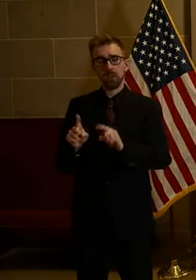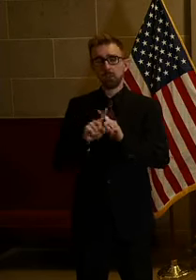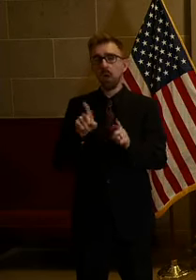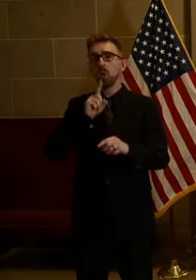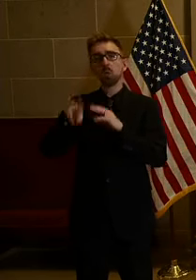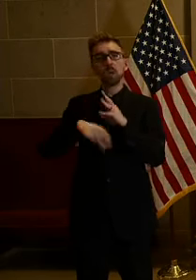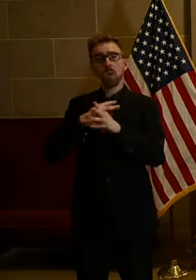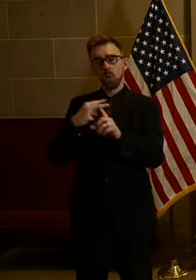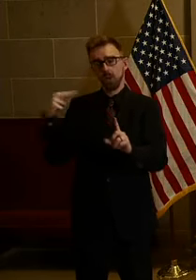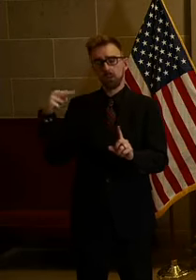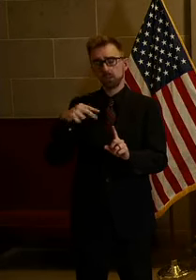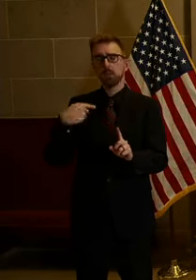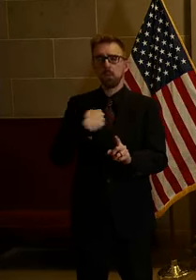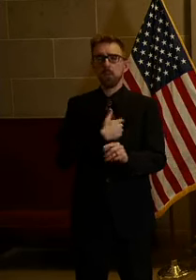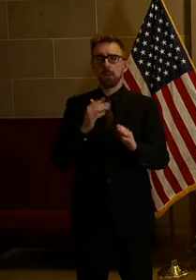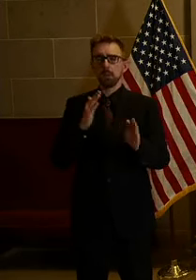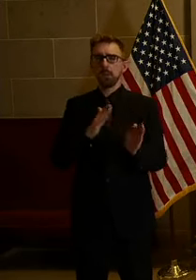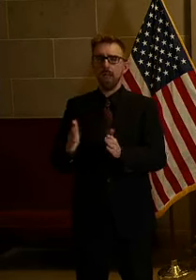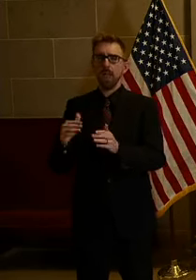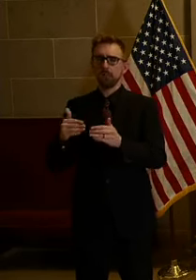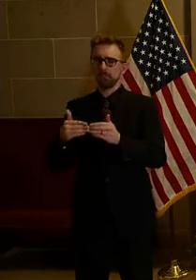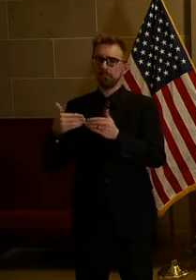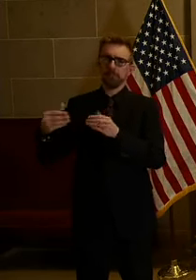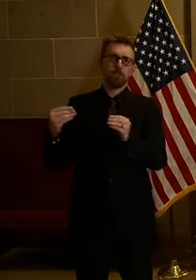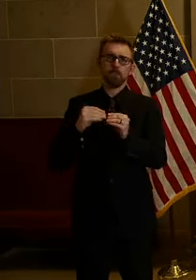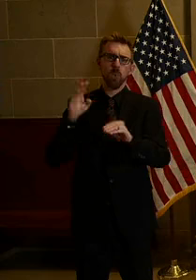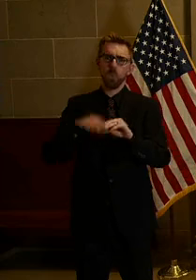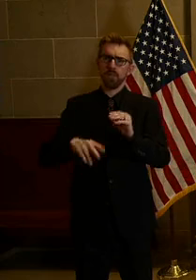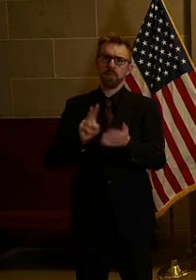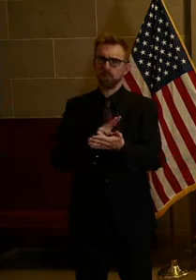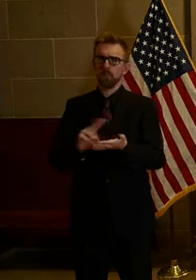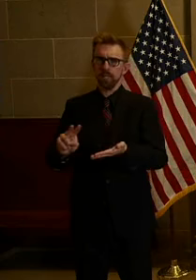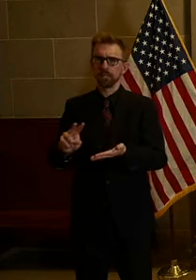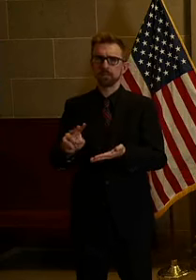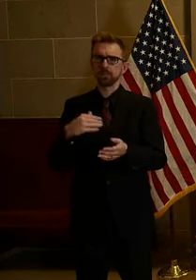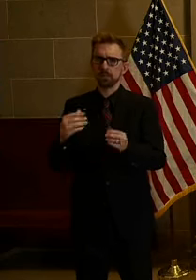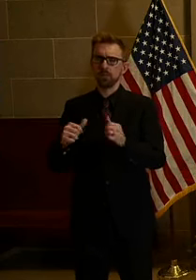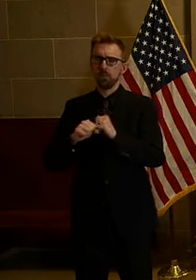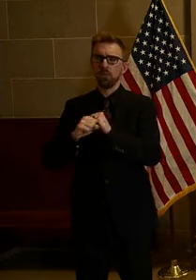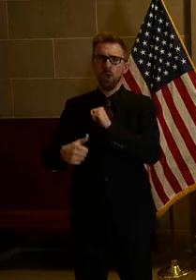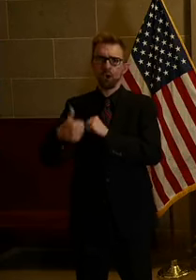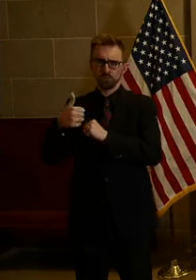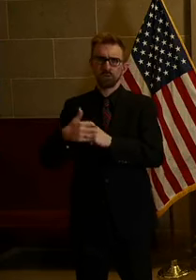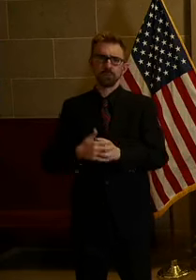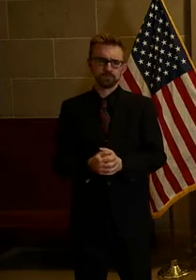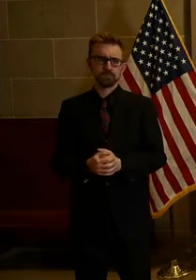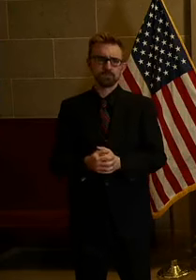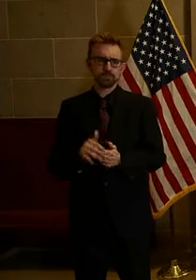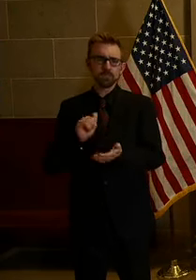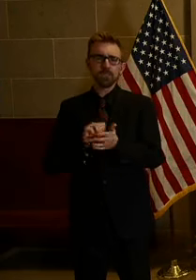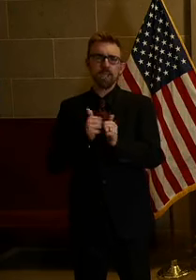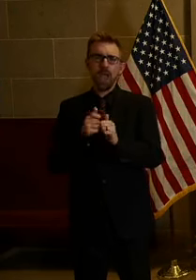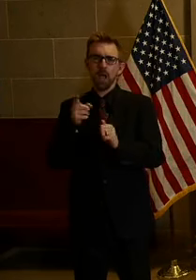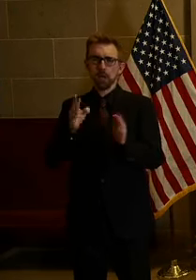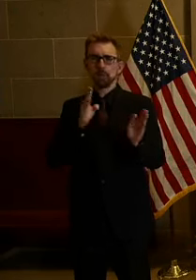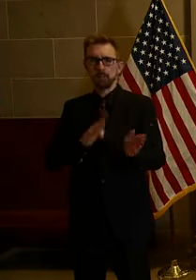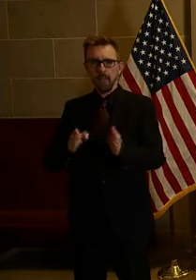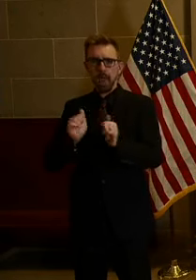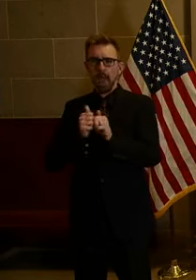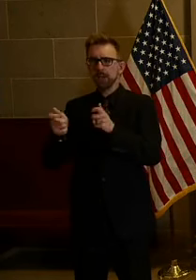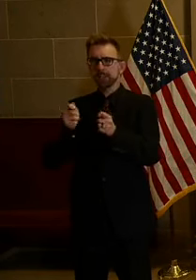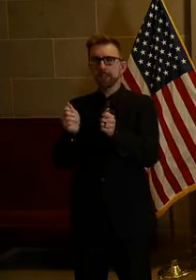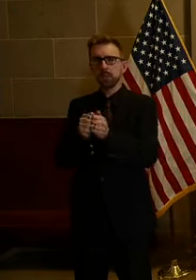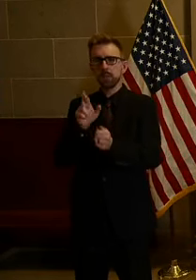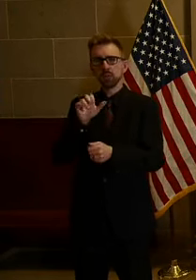of it is we're planning this much longer than two weeks here in the state of Missouri. And I think that's how you do to make a good plan how you're going to deal with the